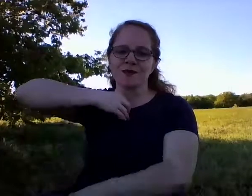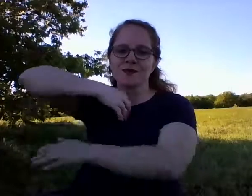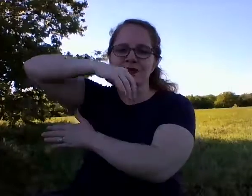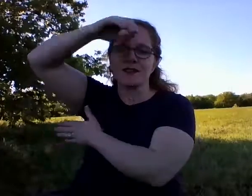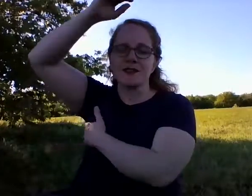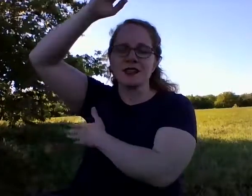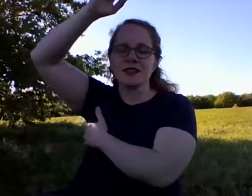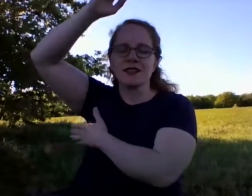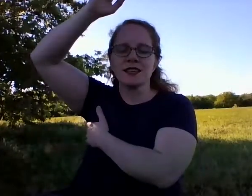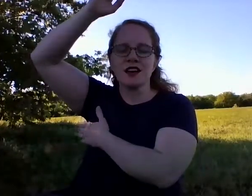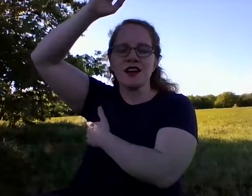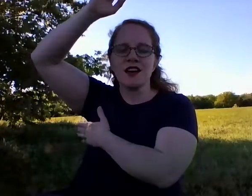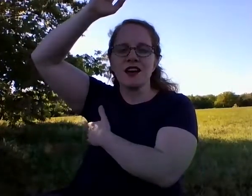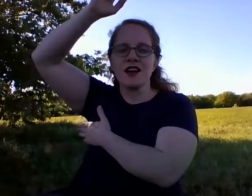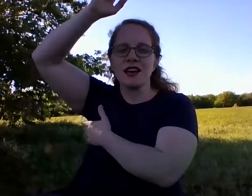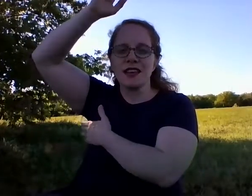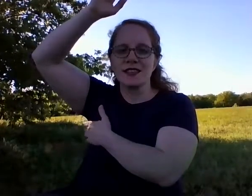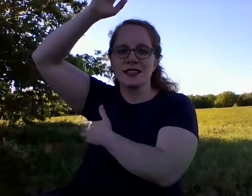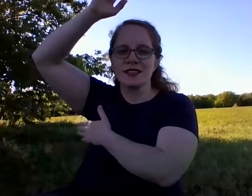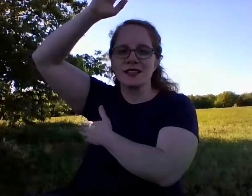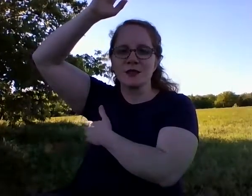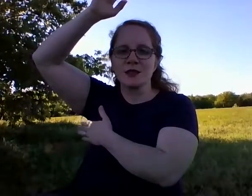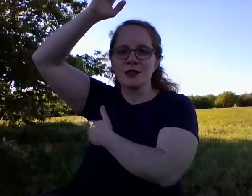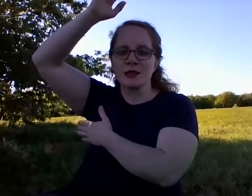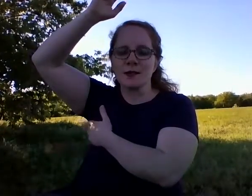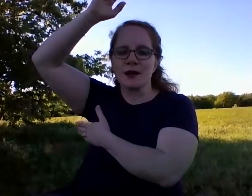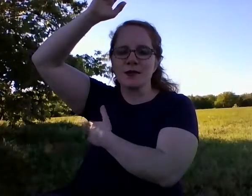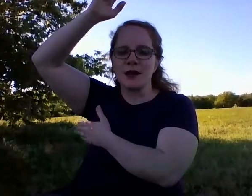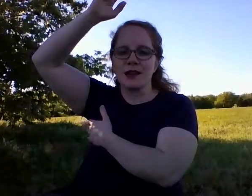Releasing all the excess stored within my body.